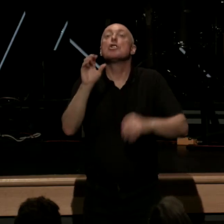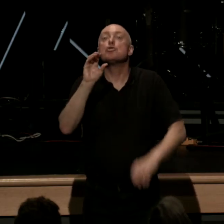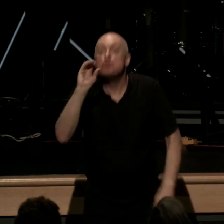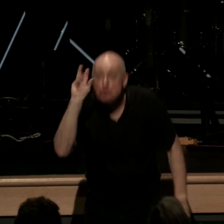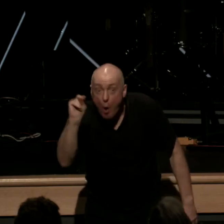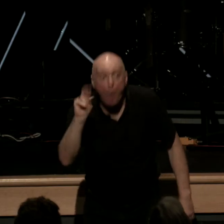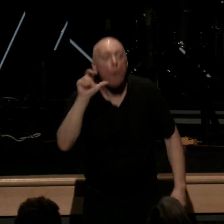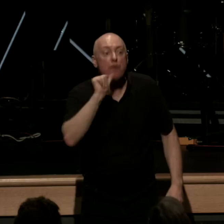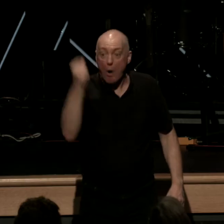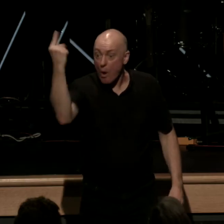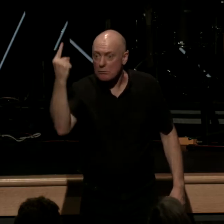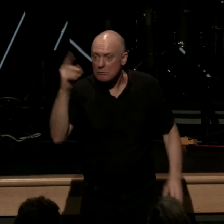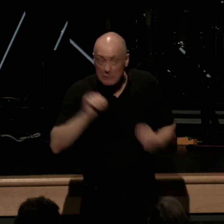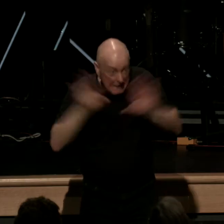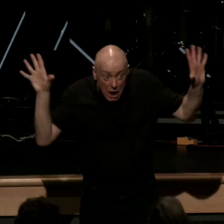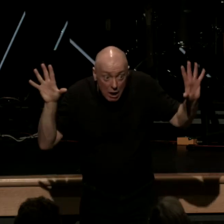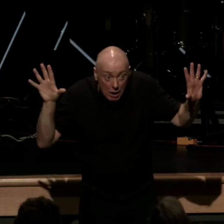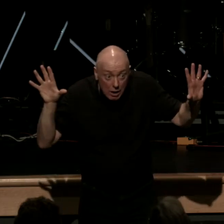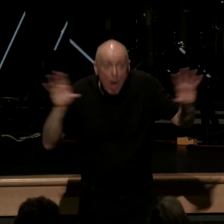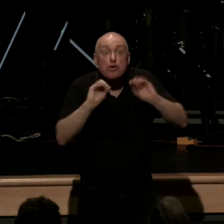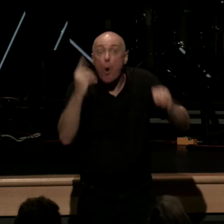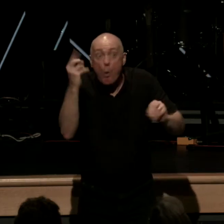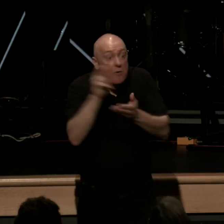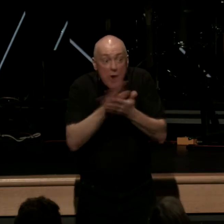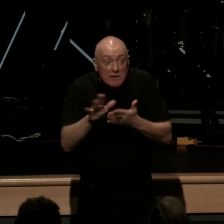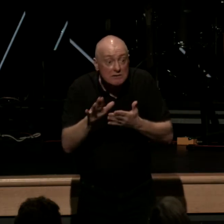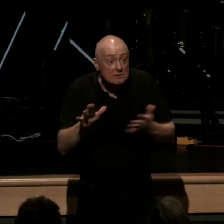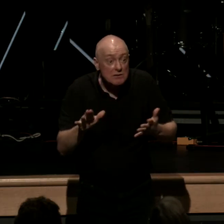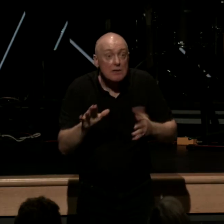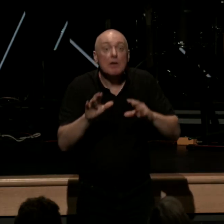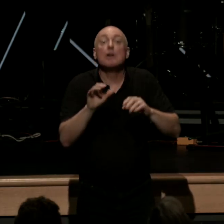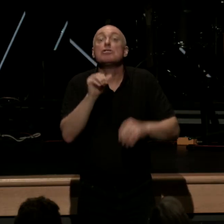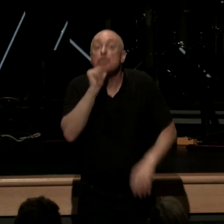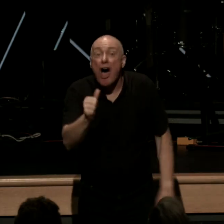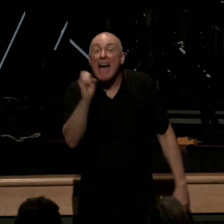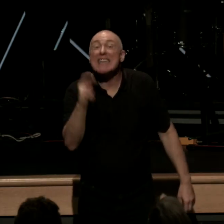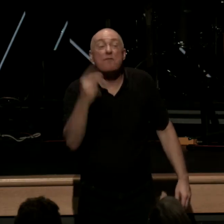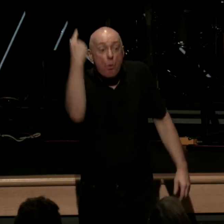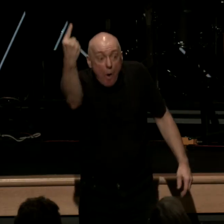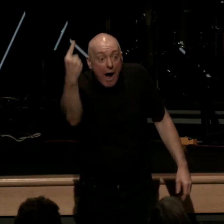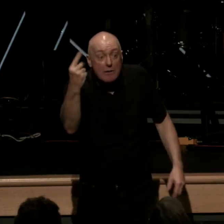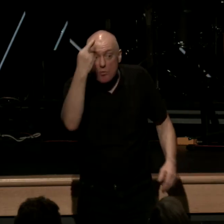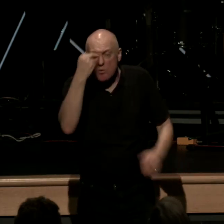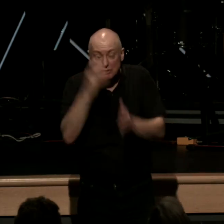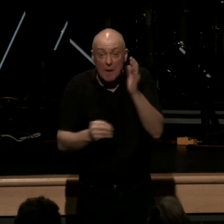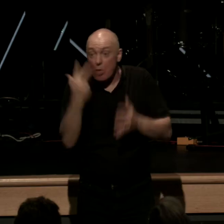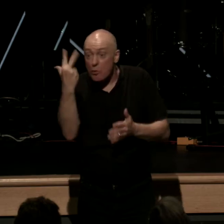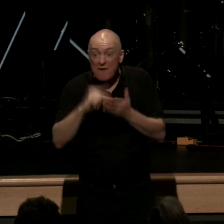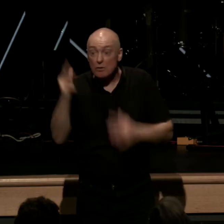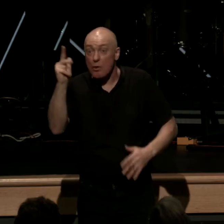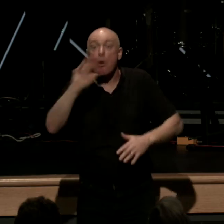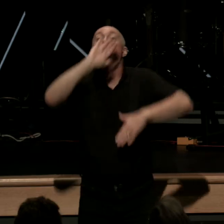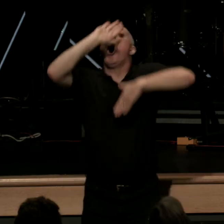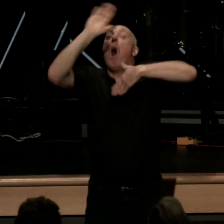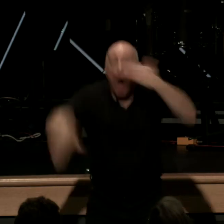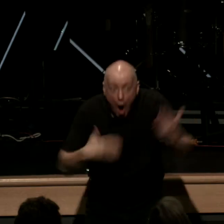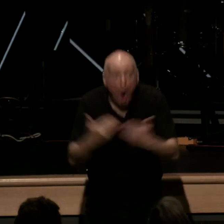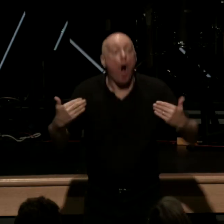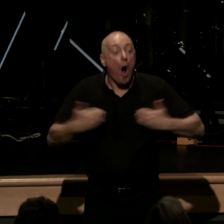is the bible clear no one is righteous no not one in Romans 3 verse 23 all have sinned